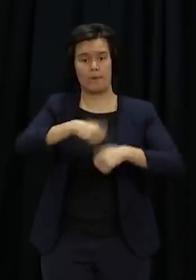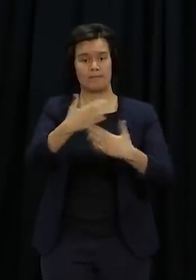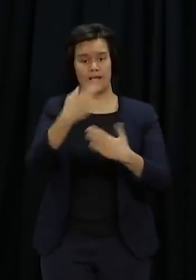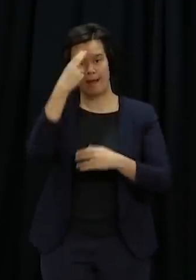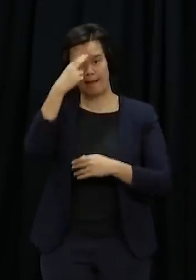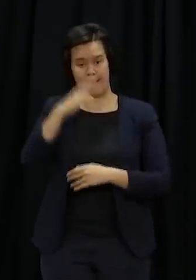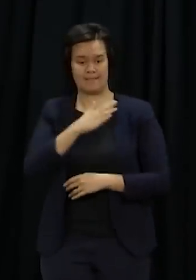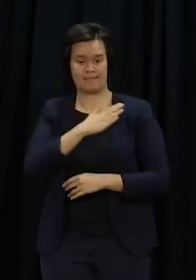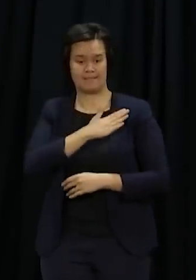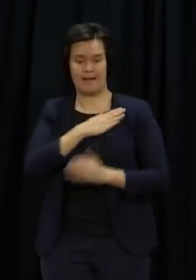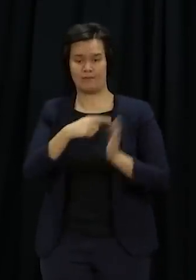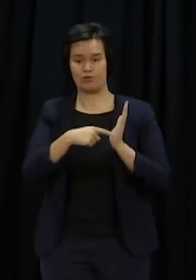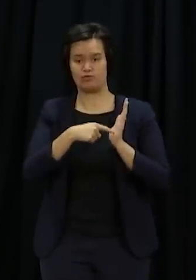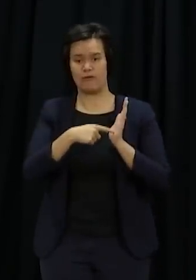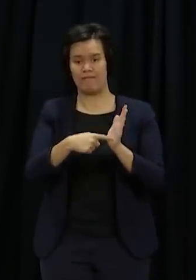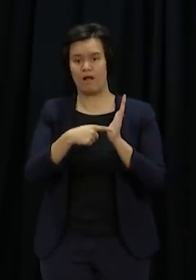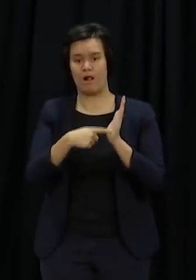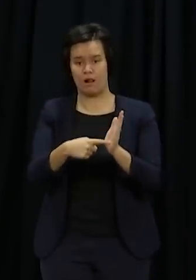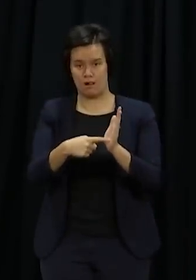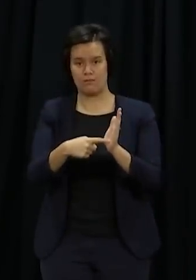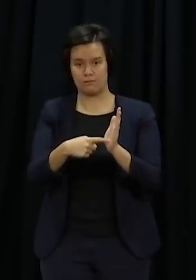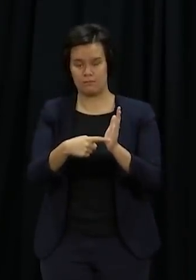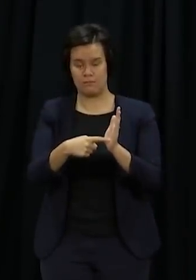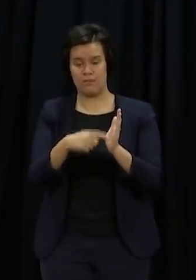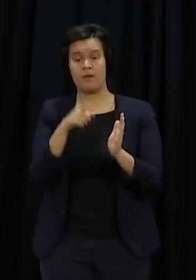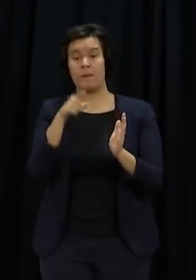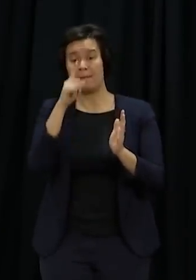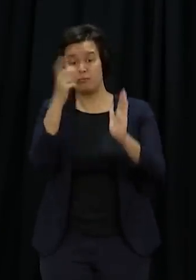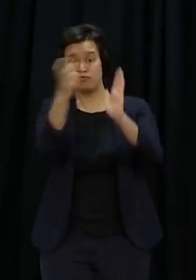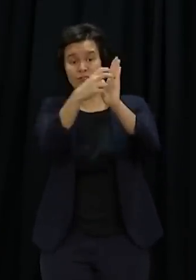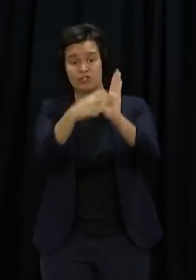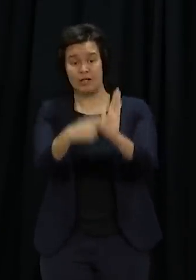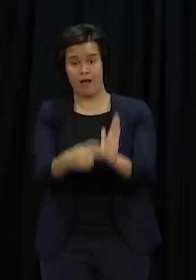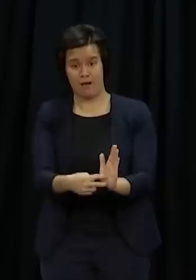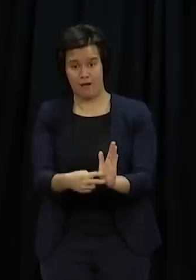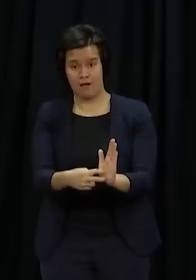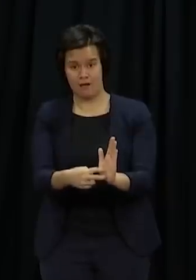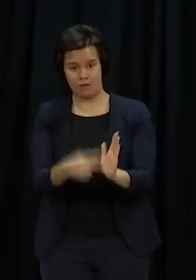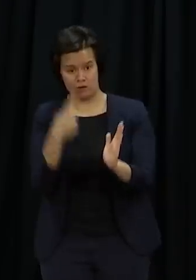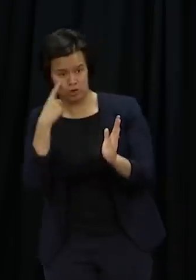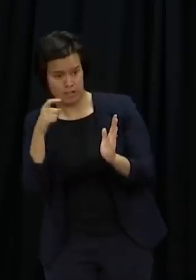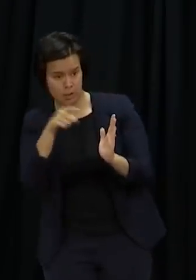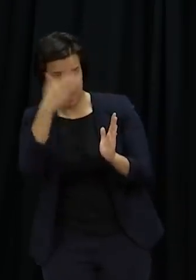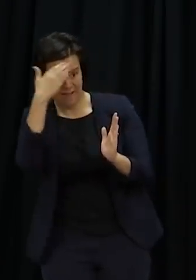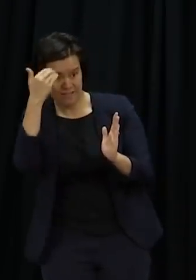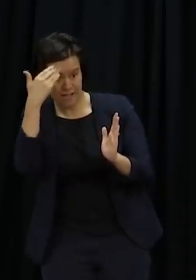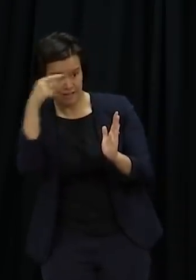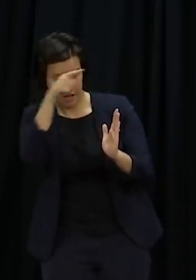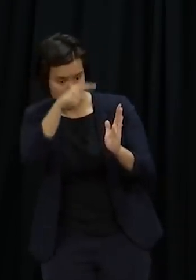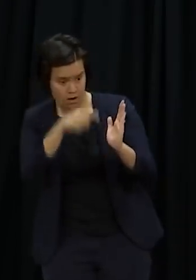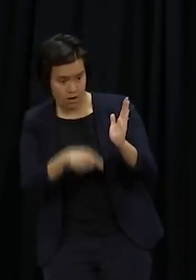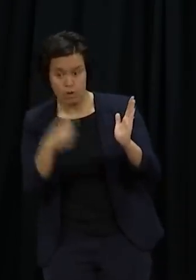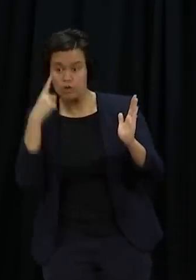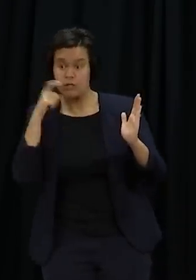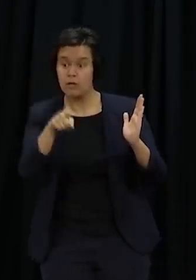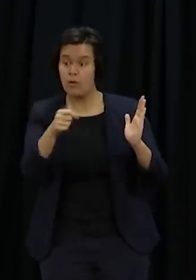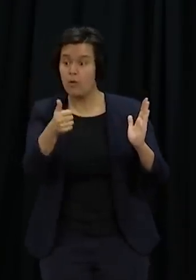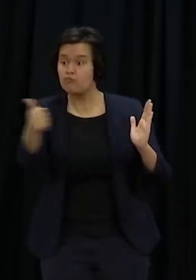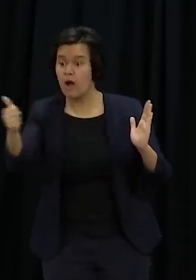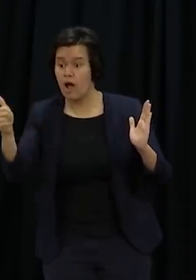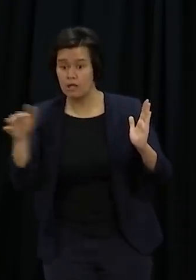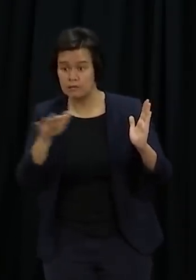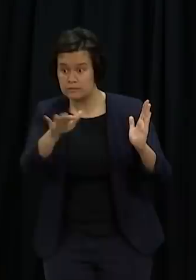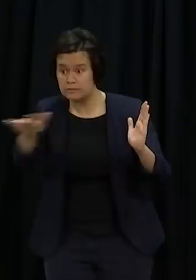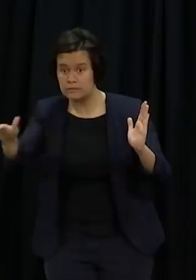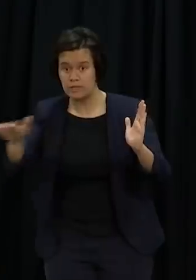otherwise made contact. Yesterday, all those known to have been in Afghanistan were advised by MFAT of the quote